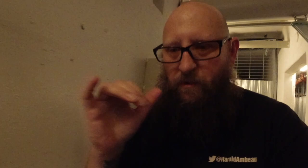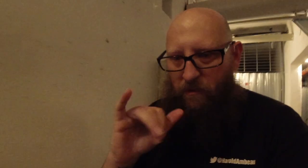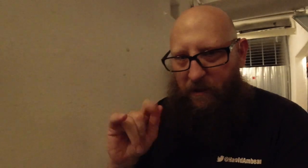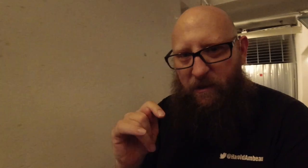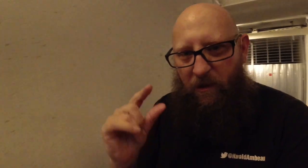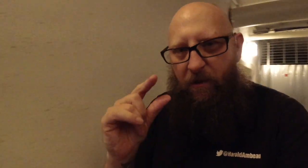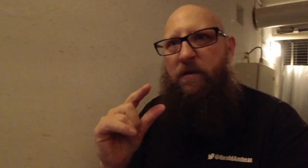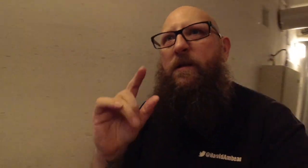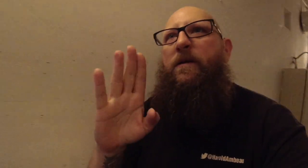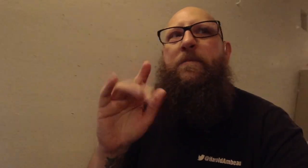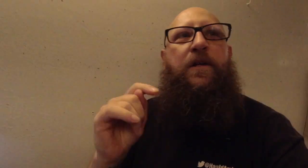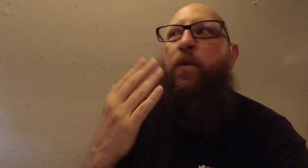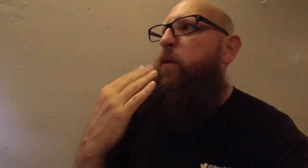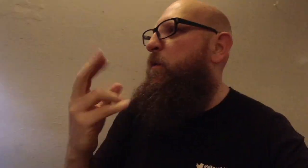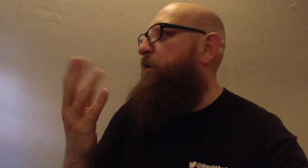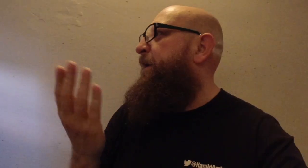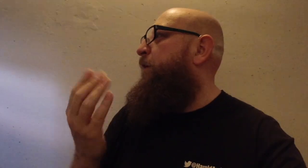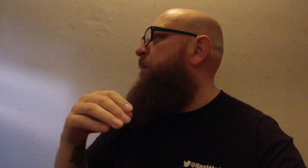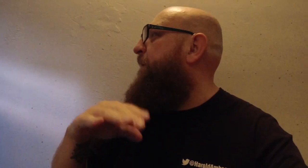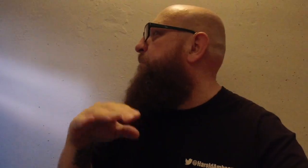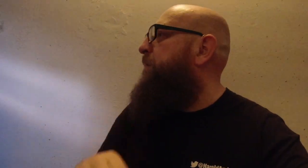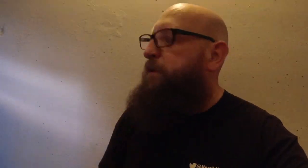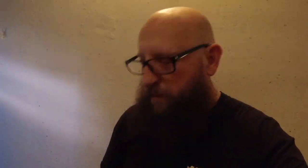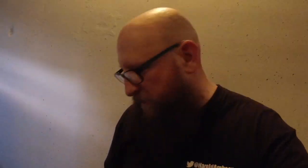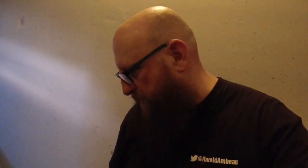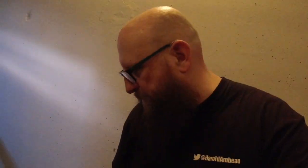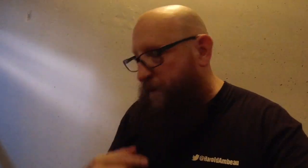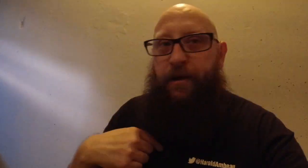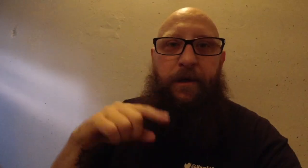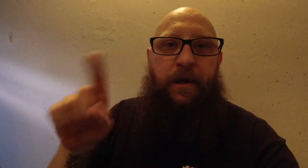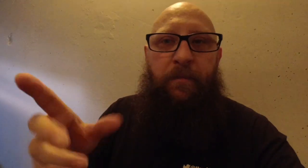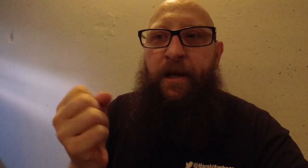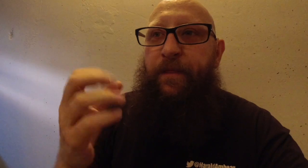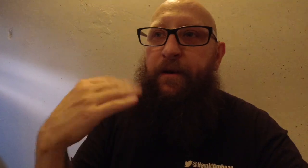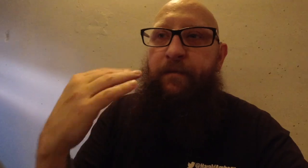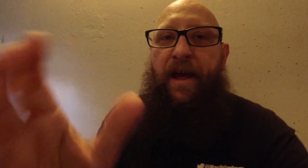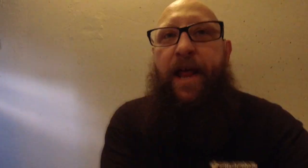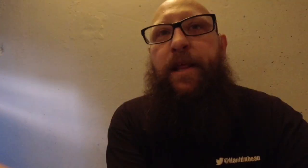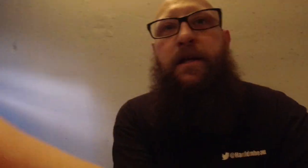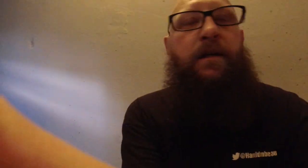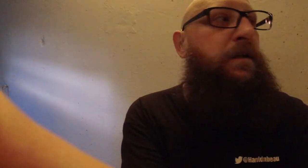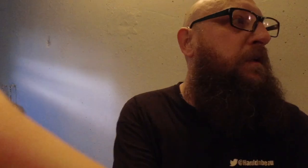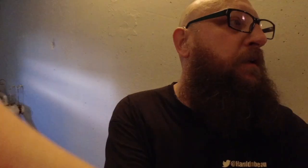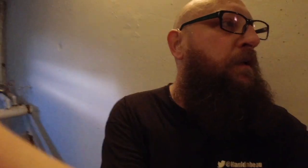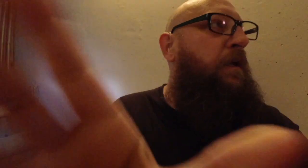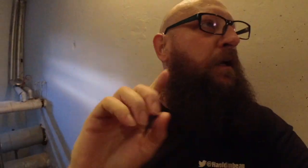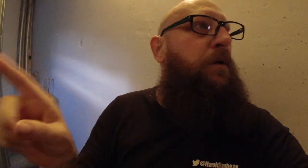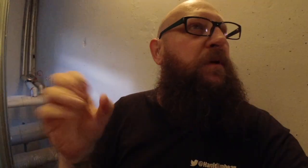It's a little bit cooler here in basement. So, let me get the fan. Let me